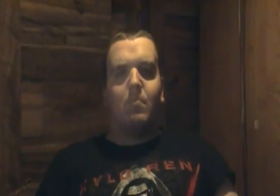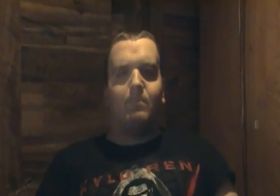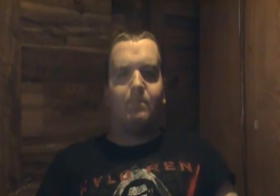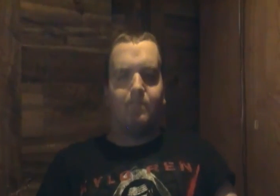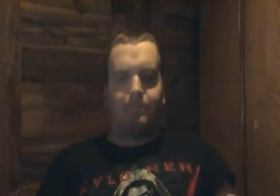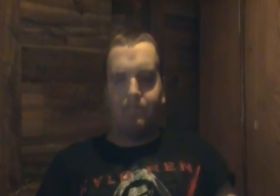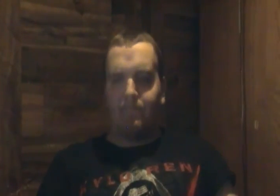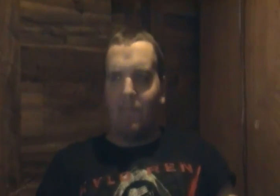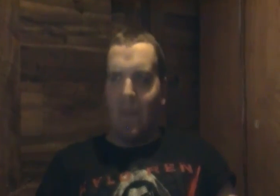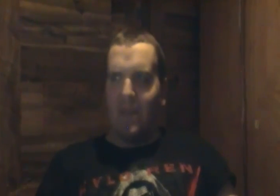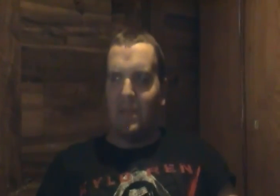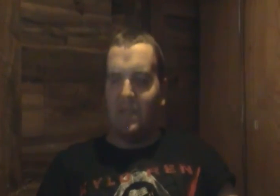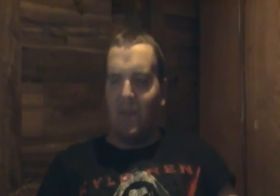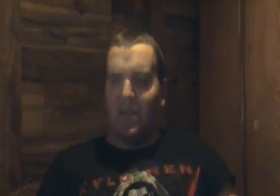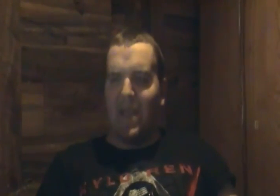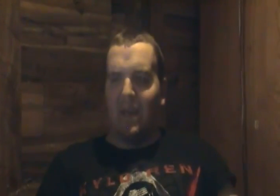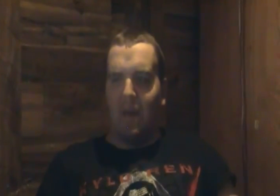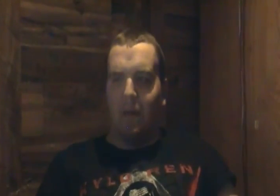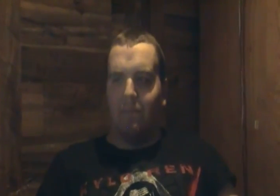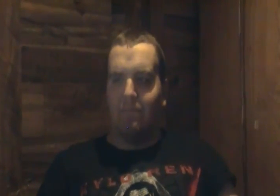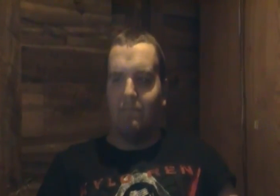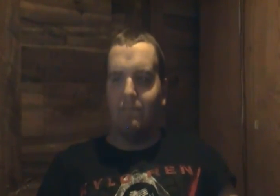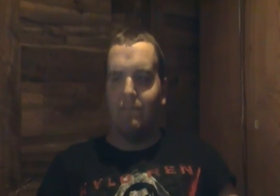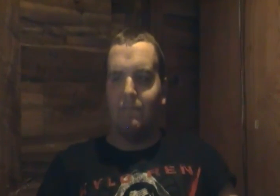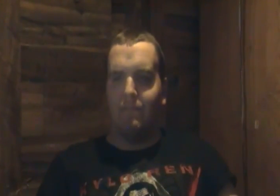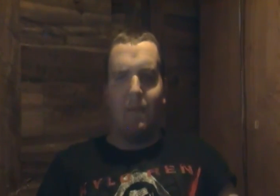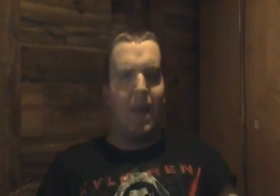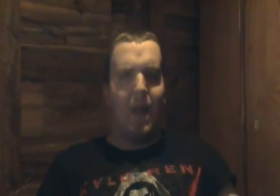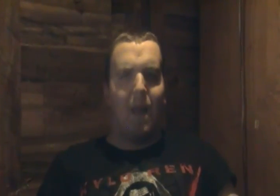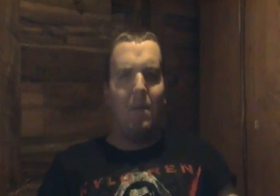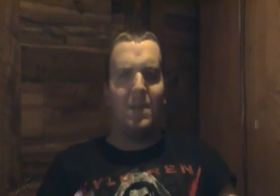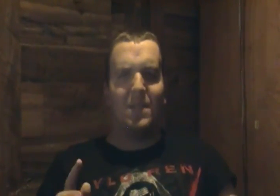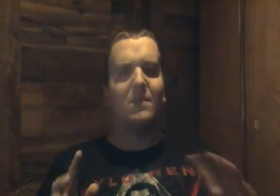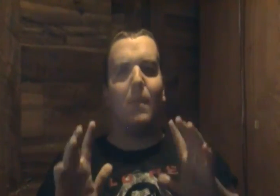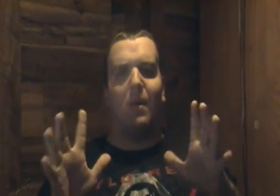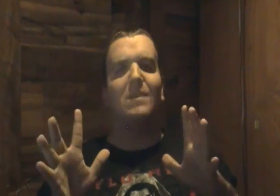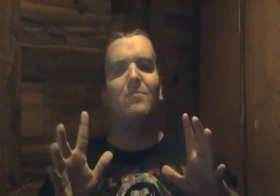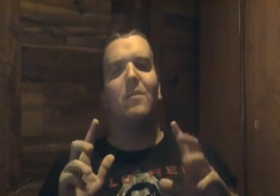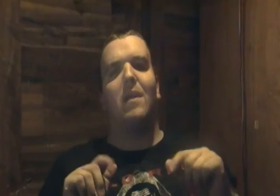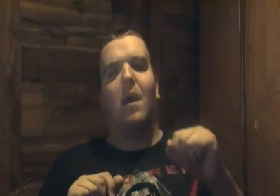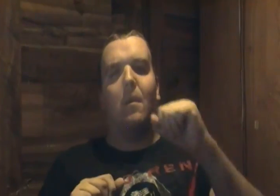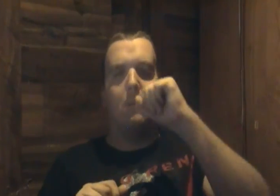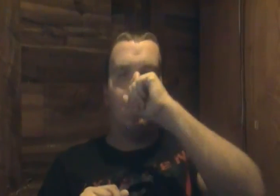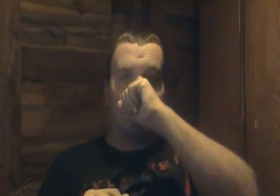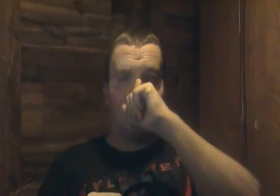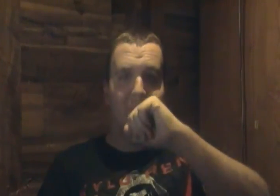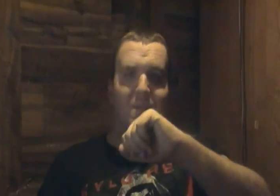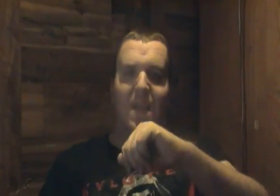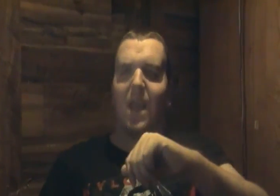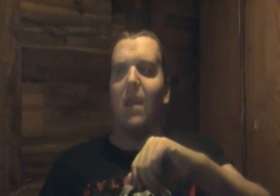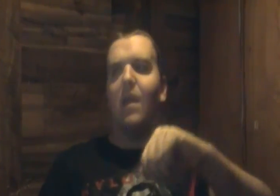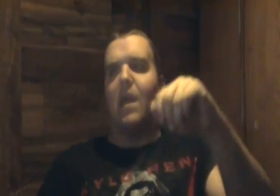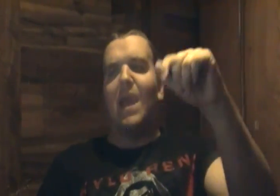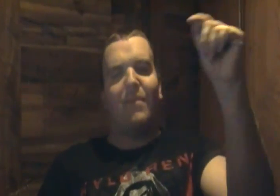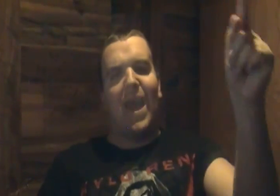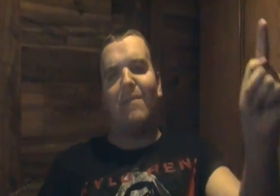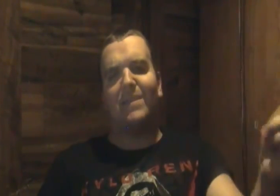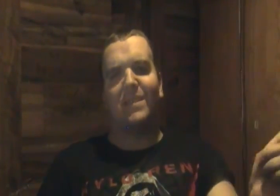so yeah um I want to just pause a bit um pause right here a second if you haven't